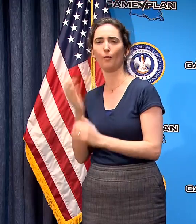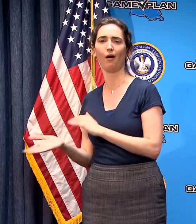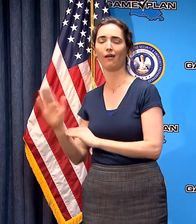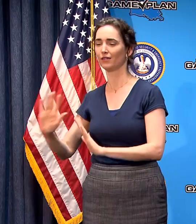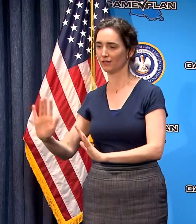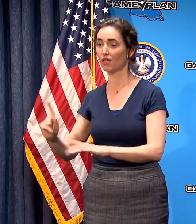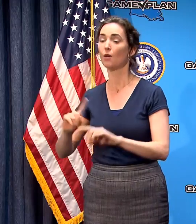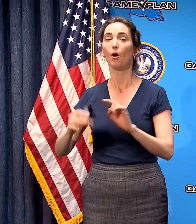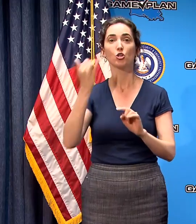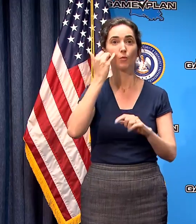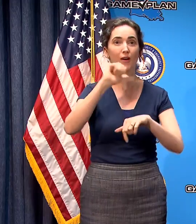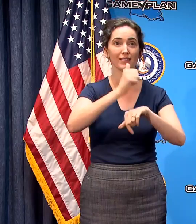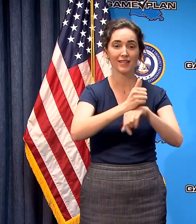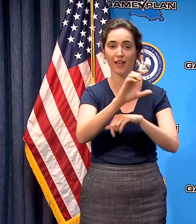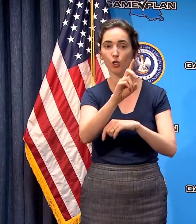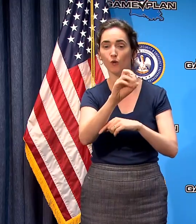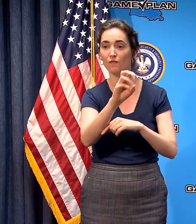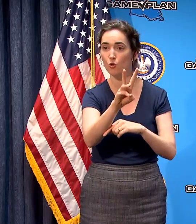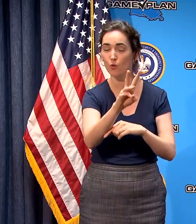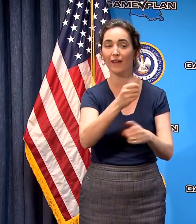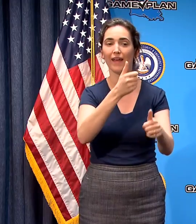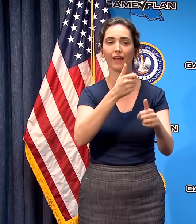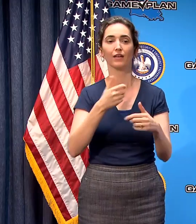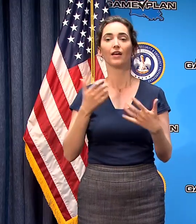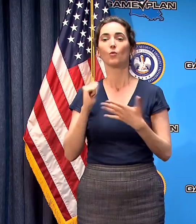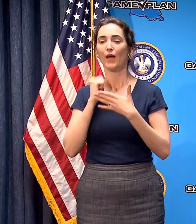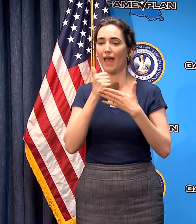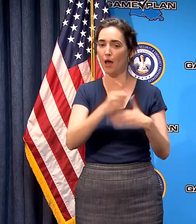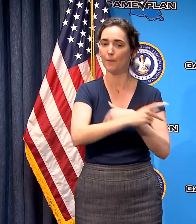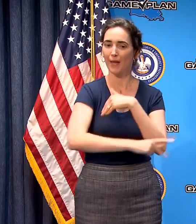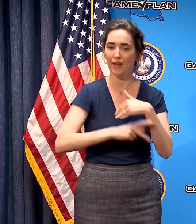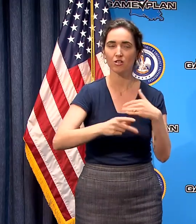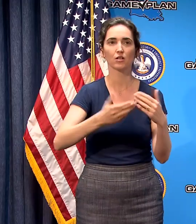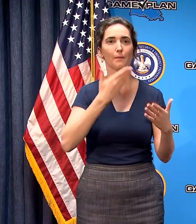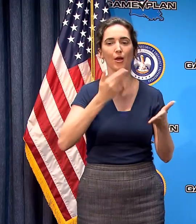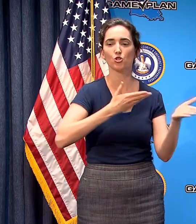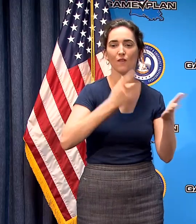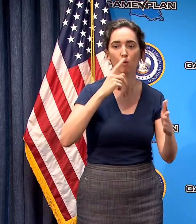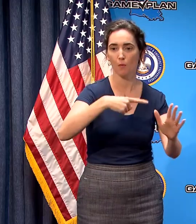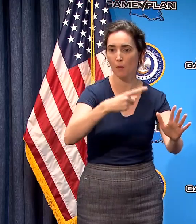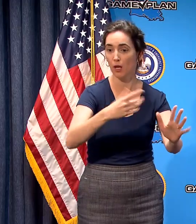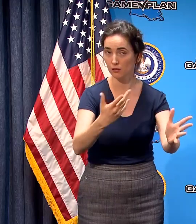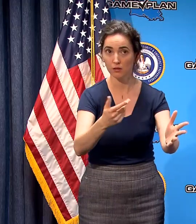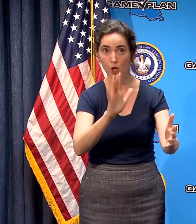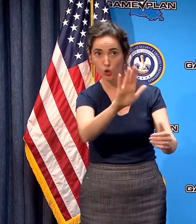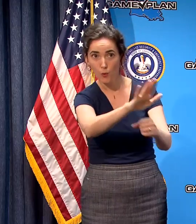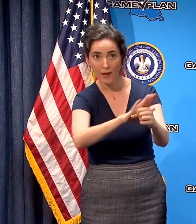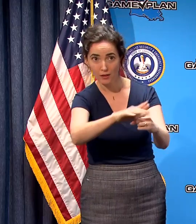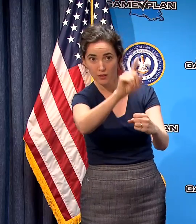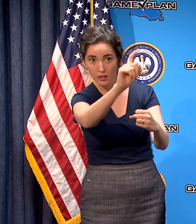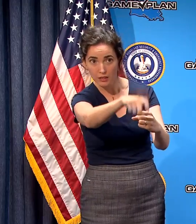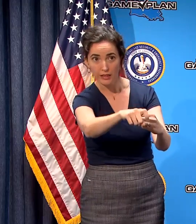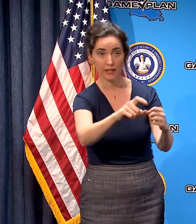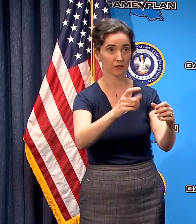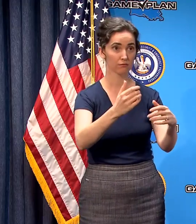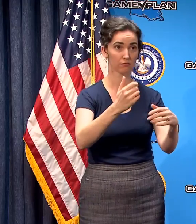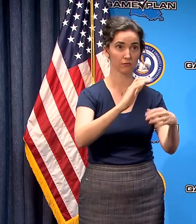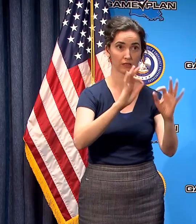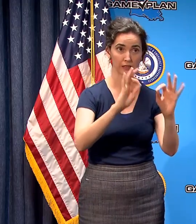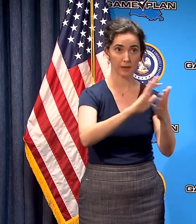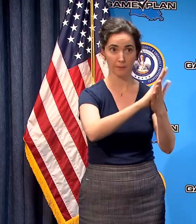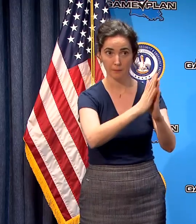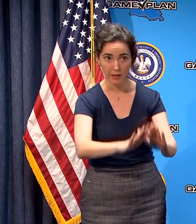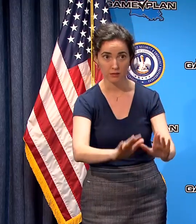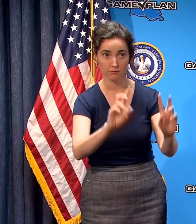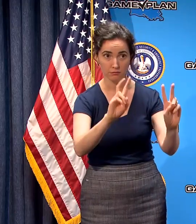do with a curfew that helps them to better serve the public and if it's necessary for to maintain order or to